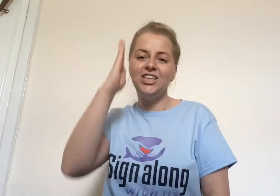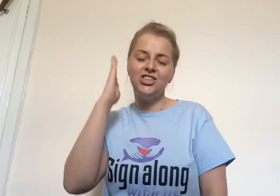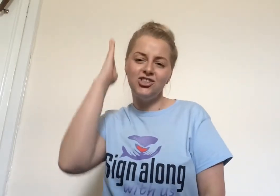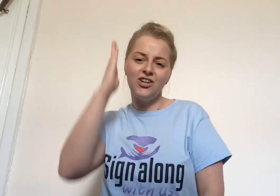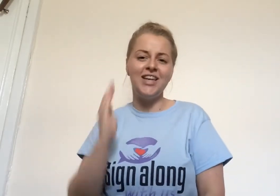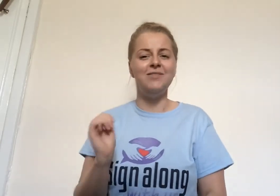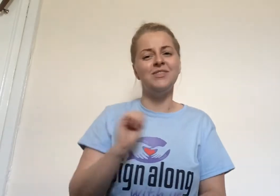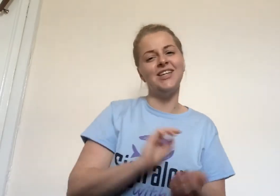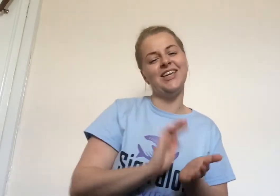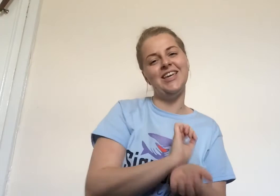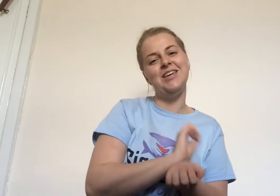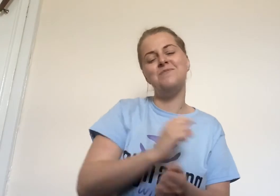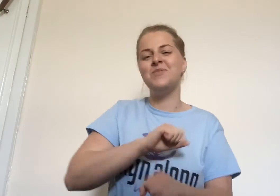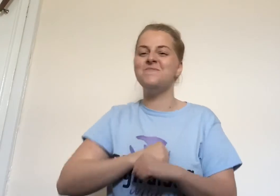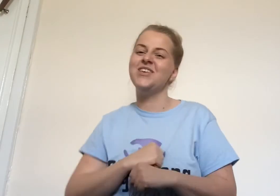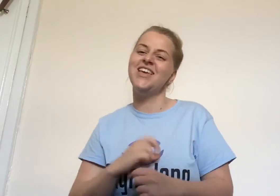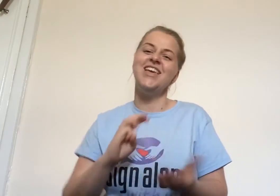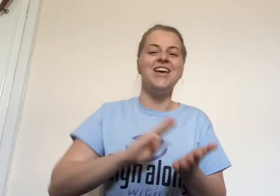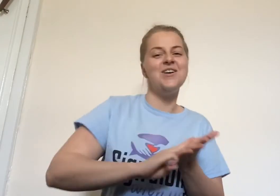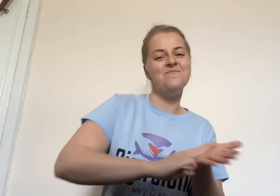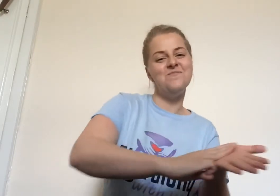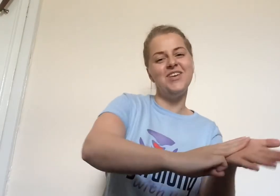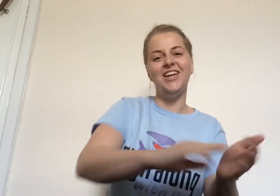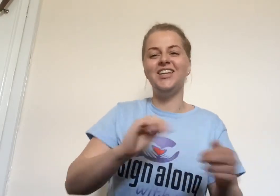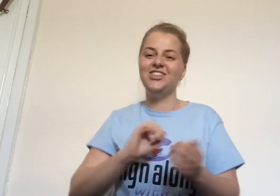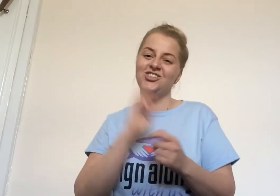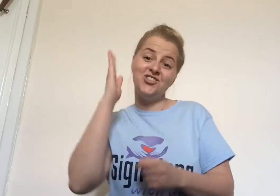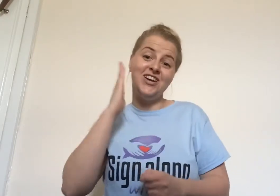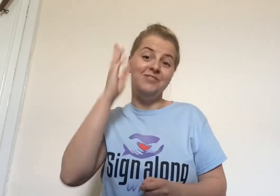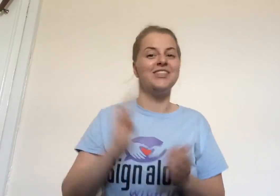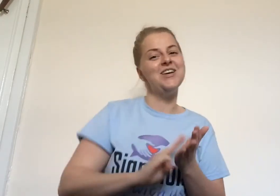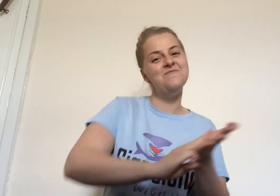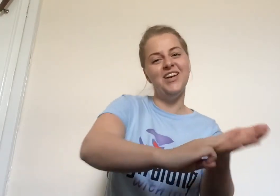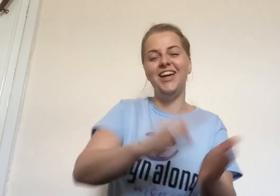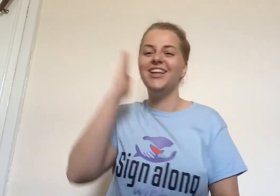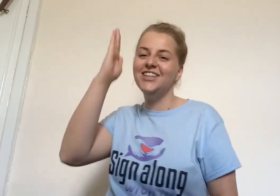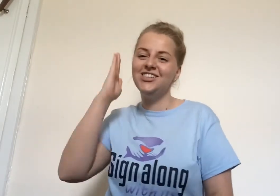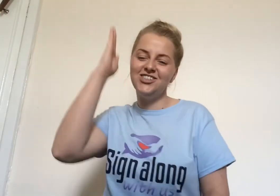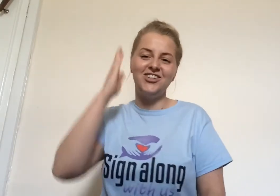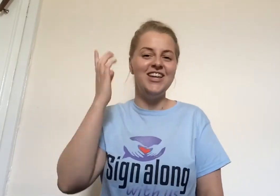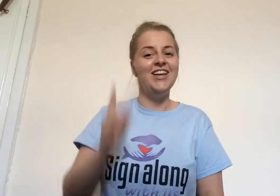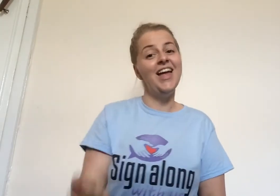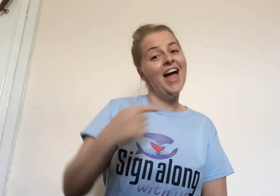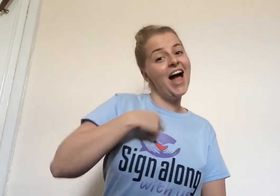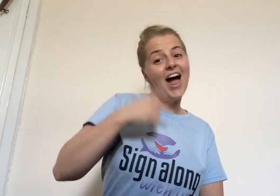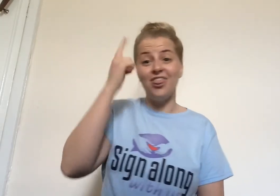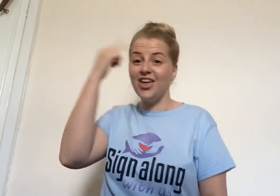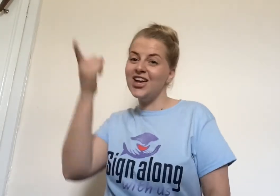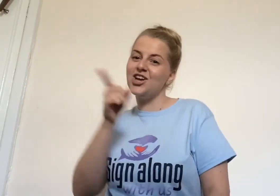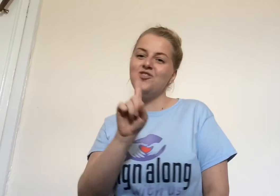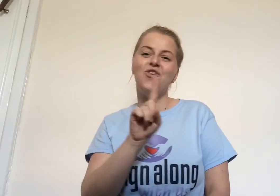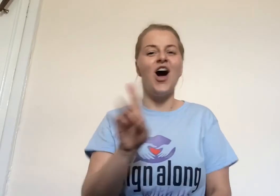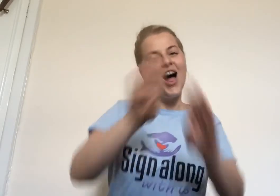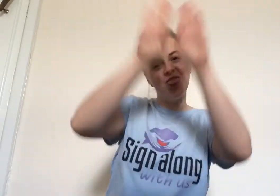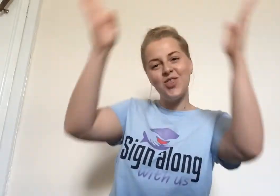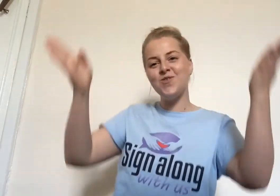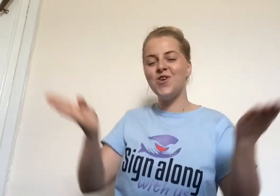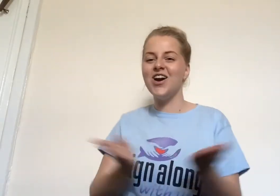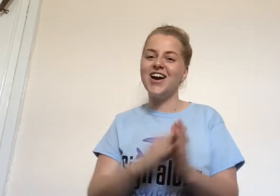dreams are keeping me awake A million dreams, a million dreams I think of what the world